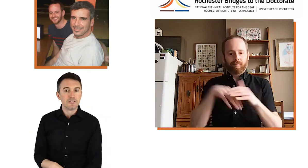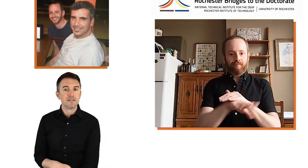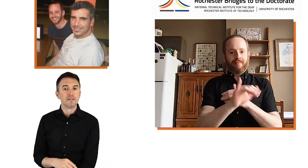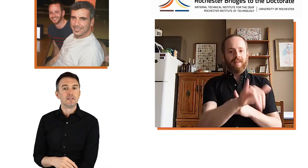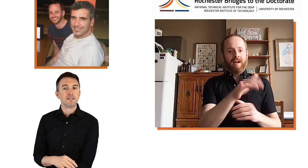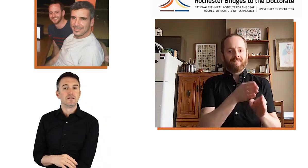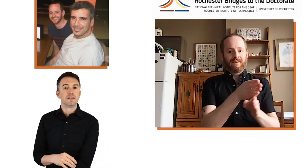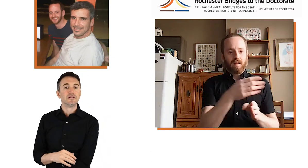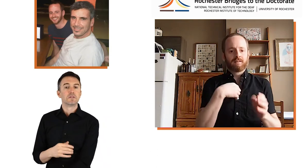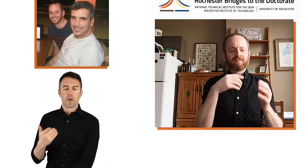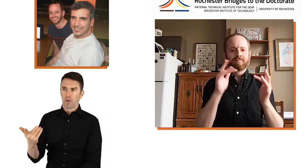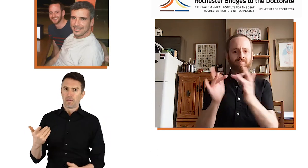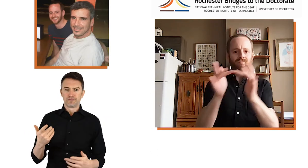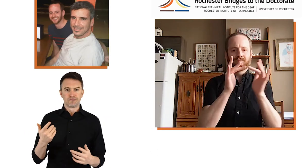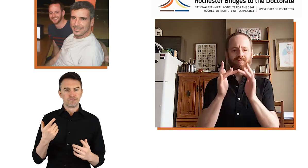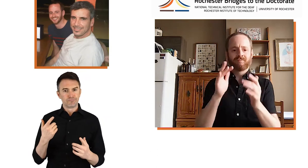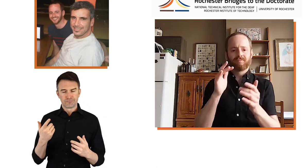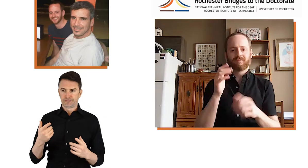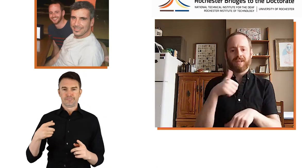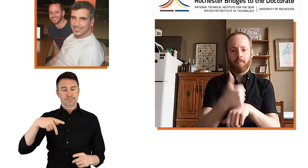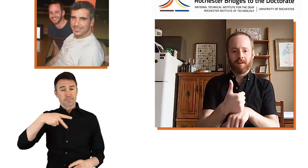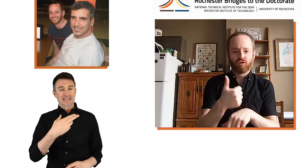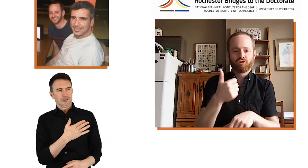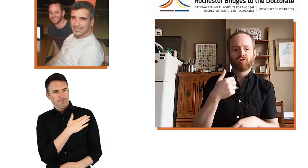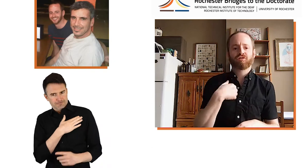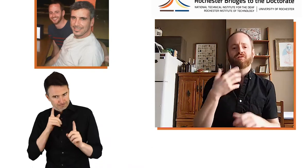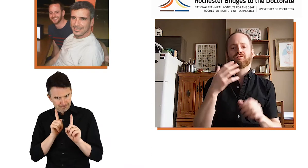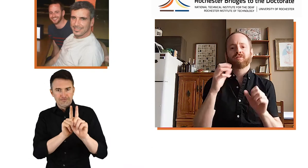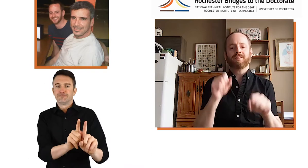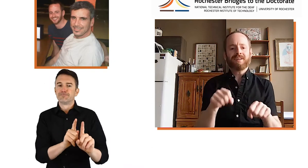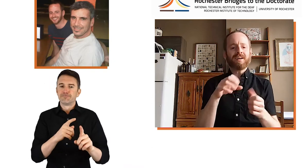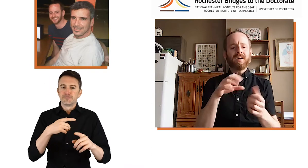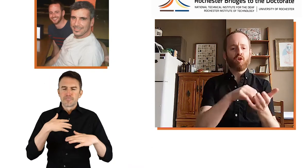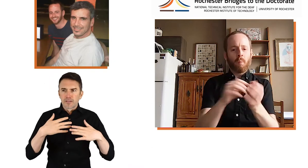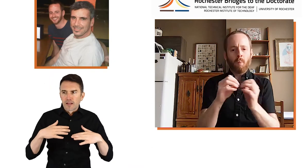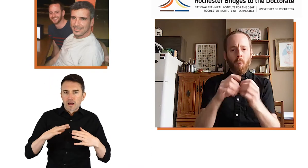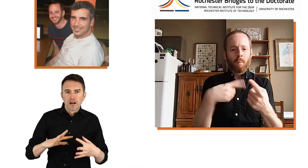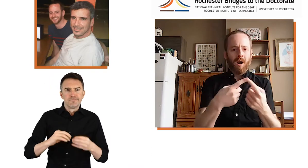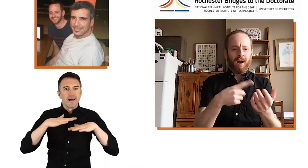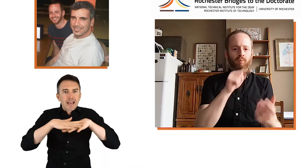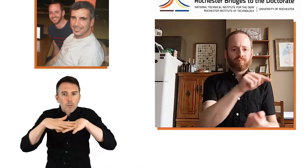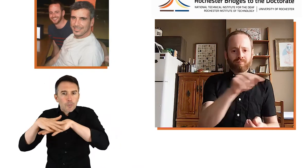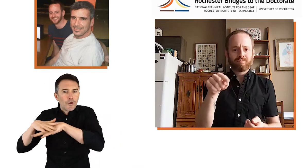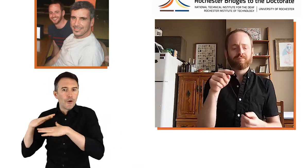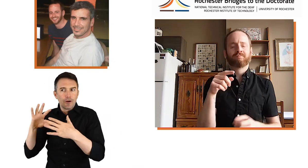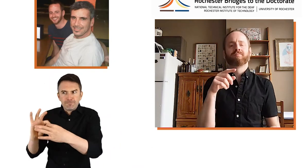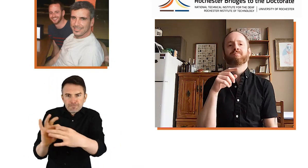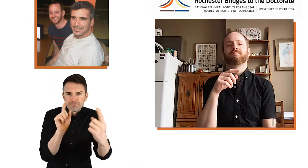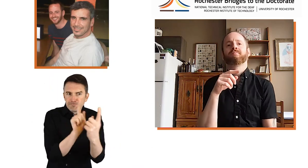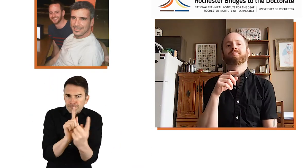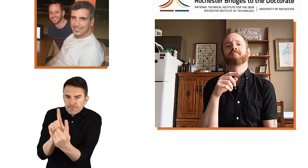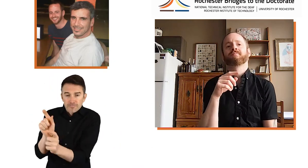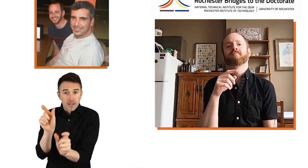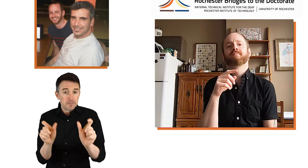So, Peter invited me into that field and I began to establish my network and learn more about these